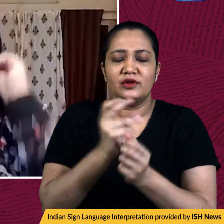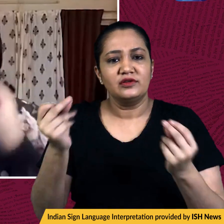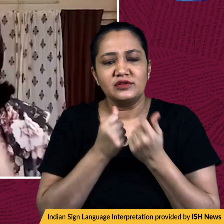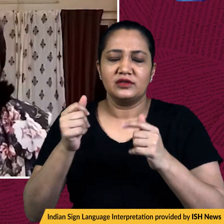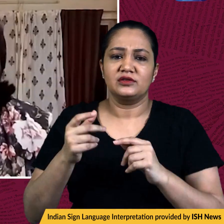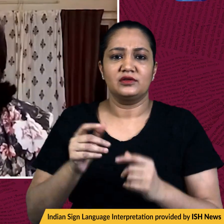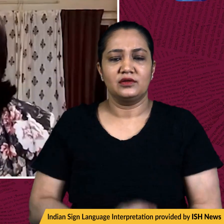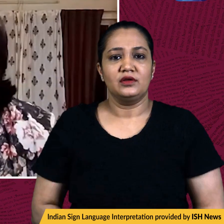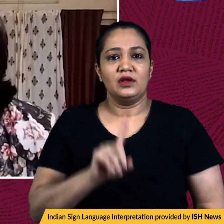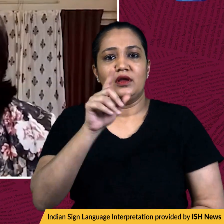60 people.